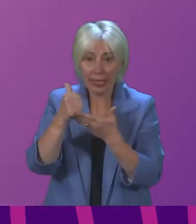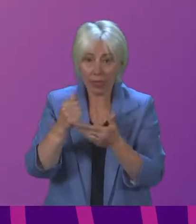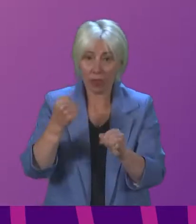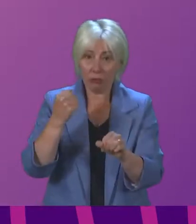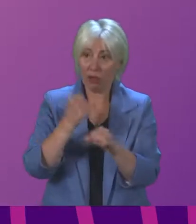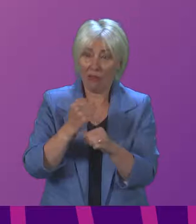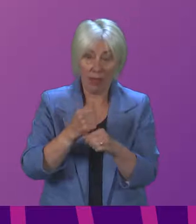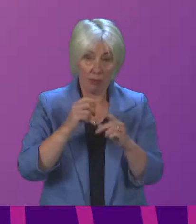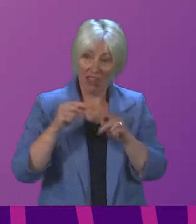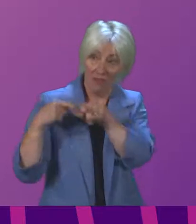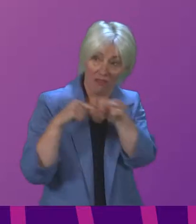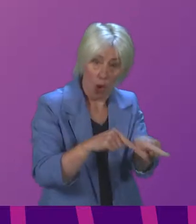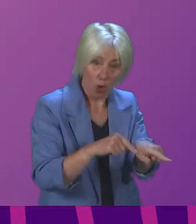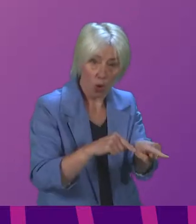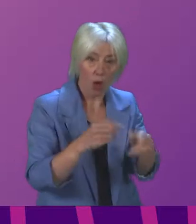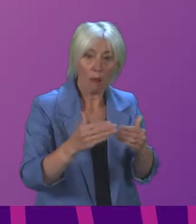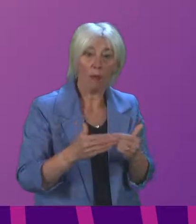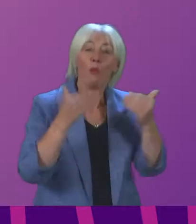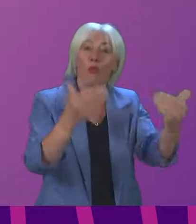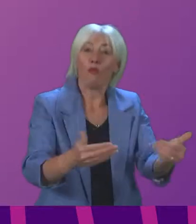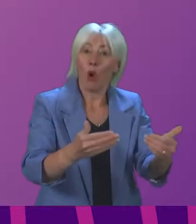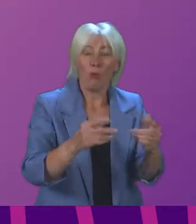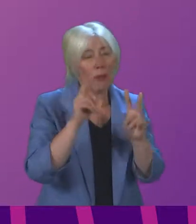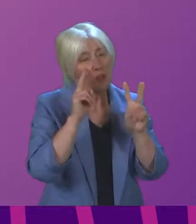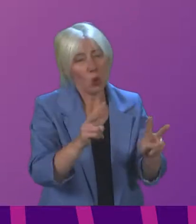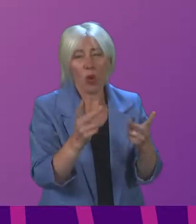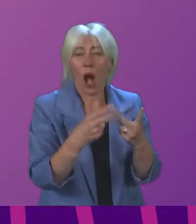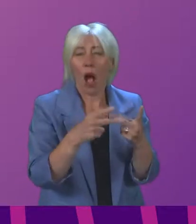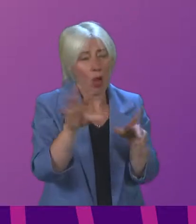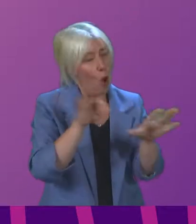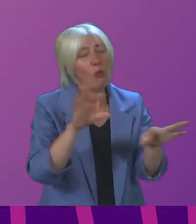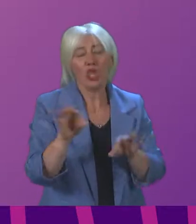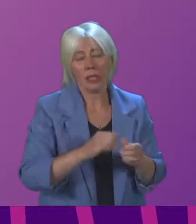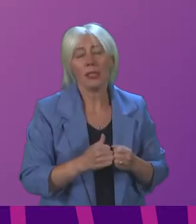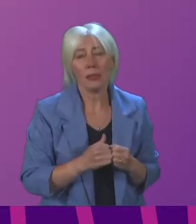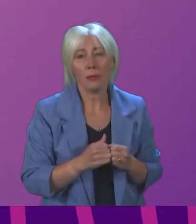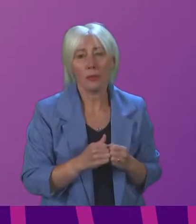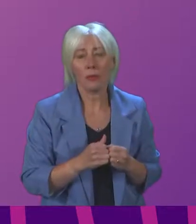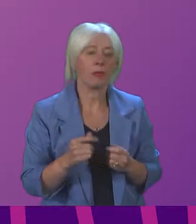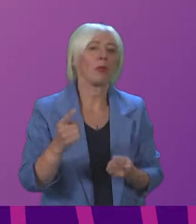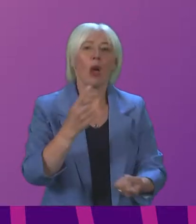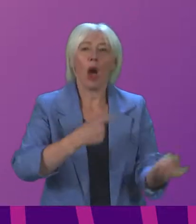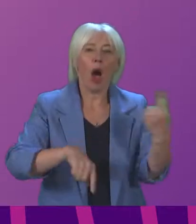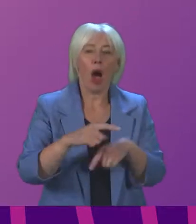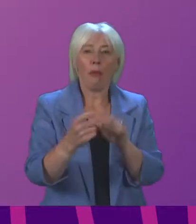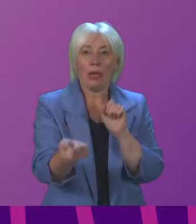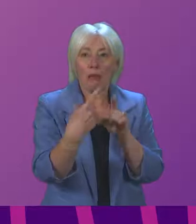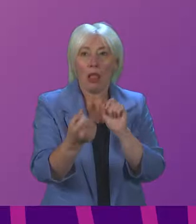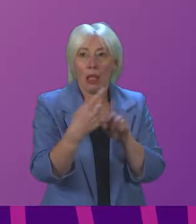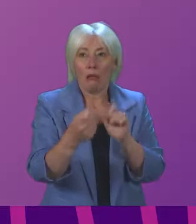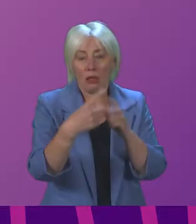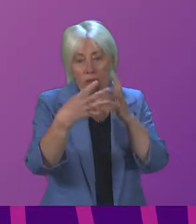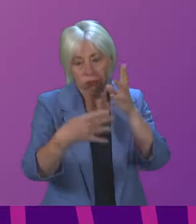moving forward, I think we might have to investigate other options. We've all got four mailboxes regarding the challenge of non